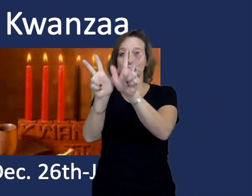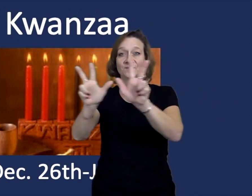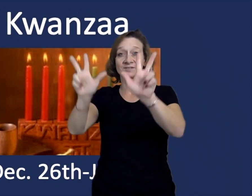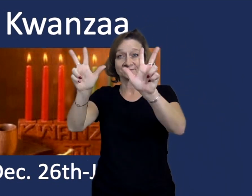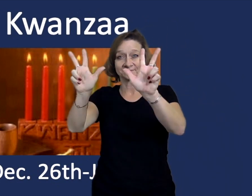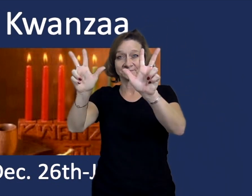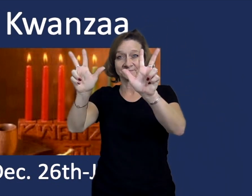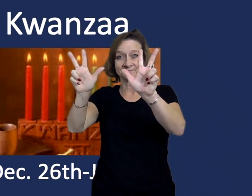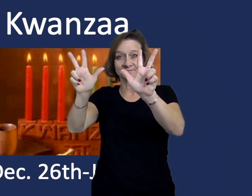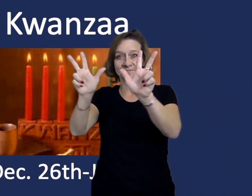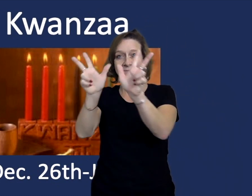Kwanzaa